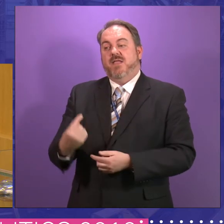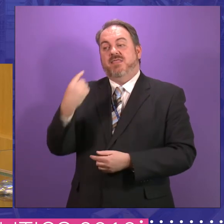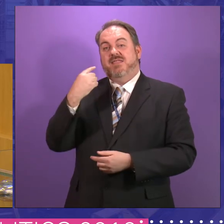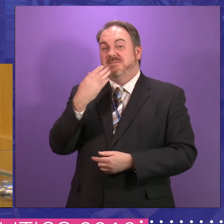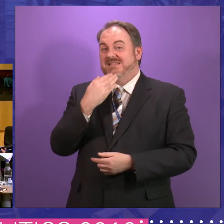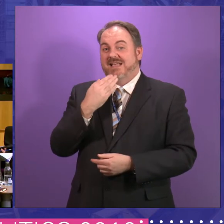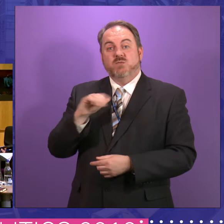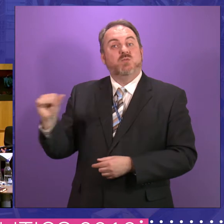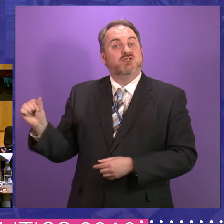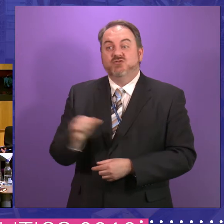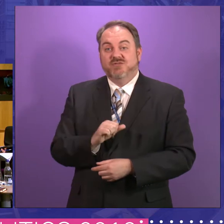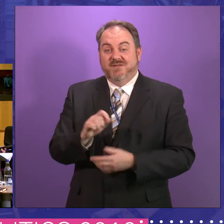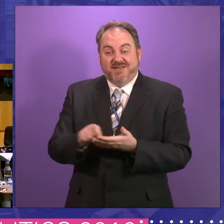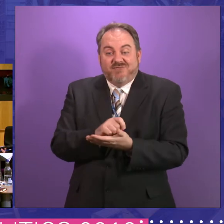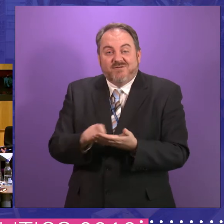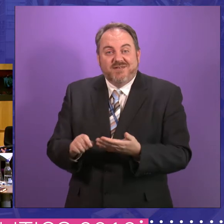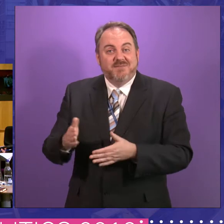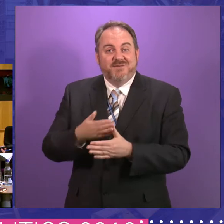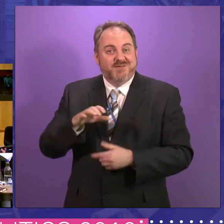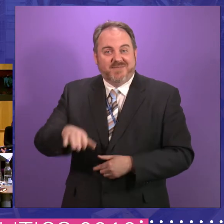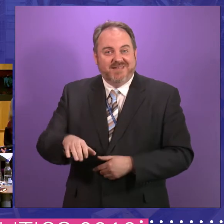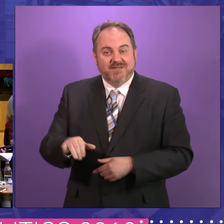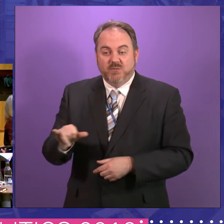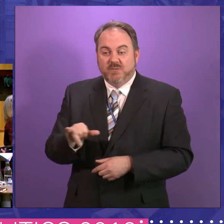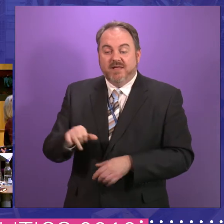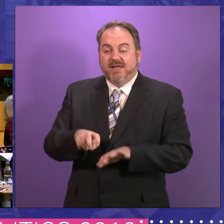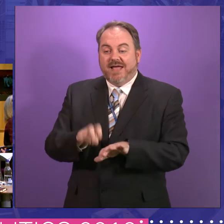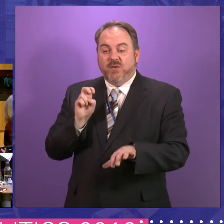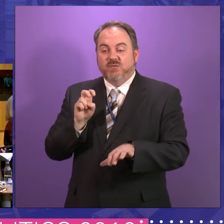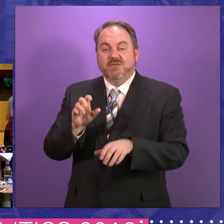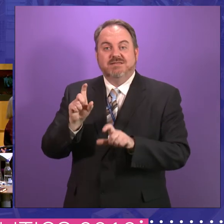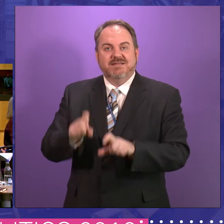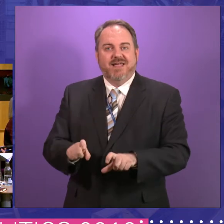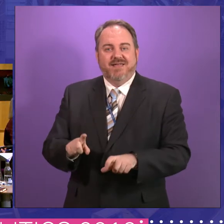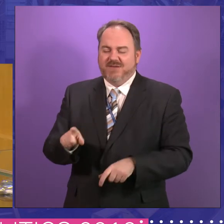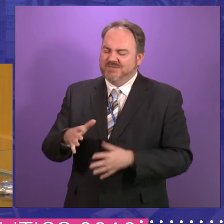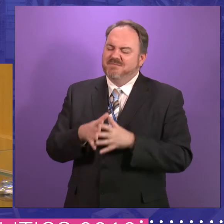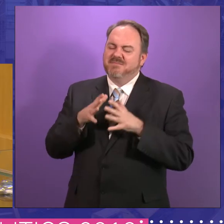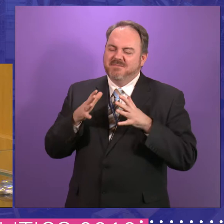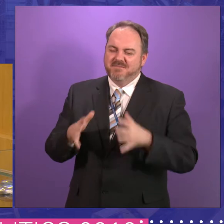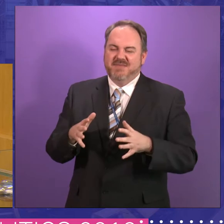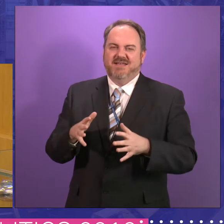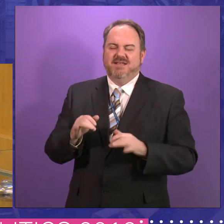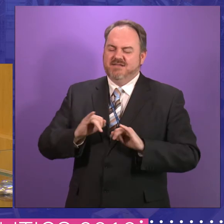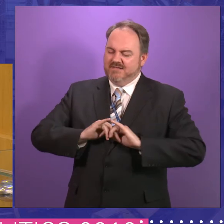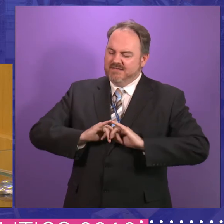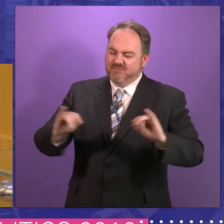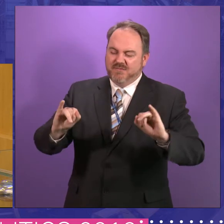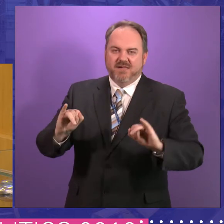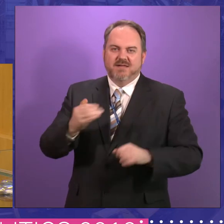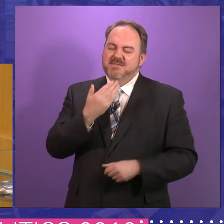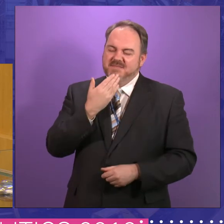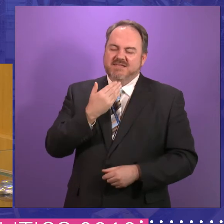referendum, for a start, on leaving Europe. That was a dreadful mistake.